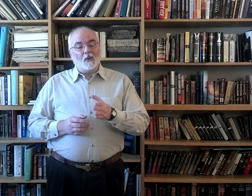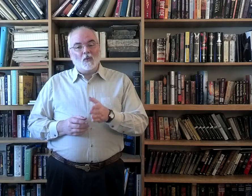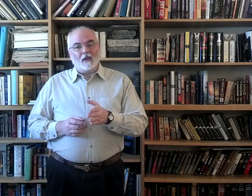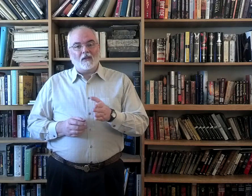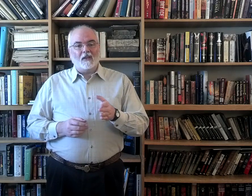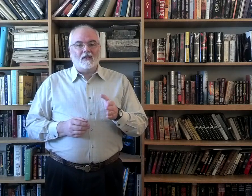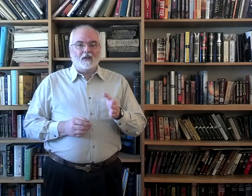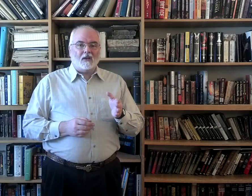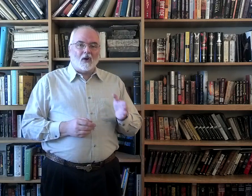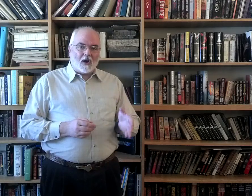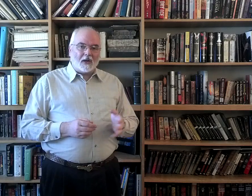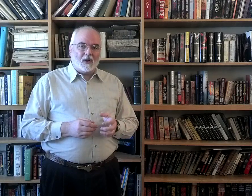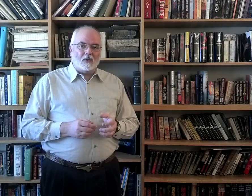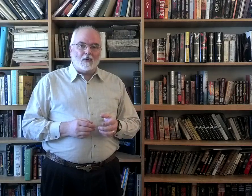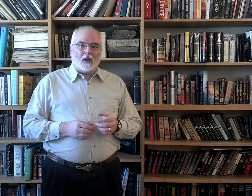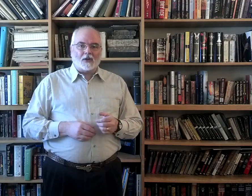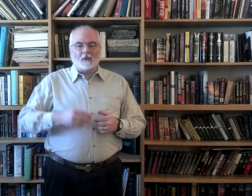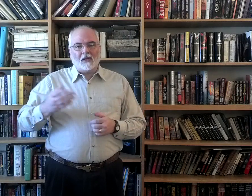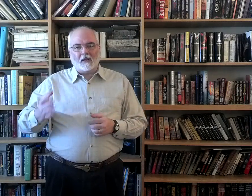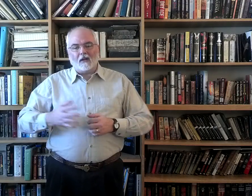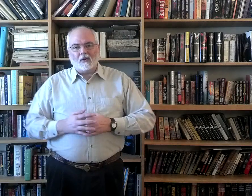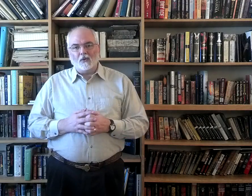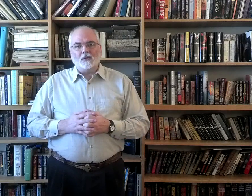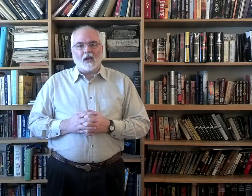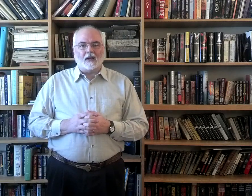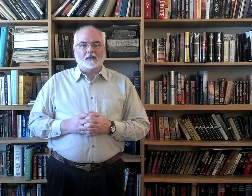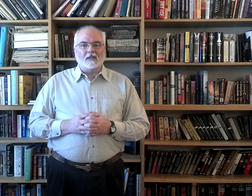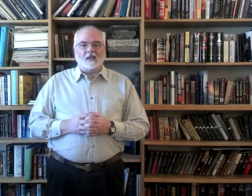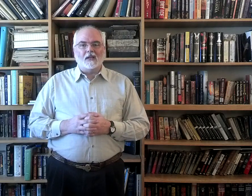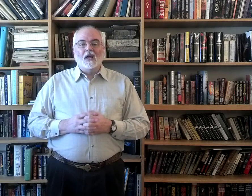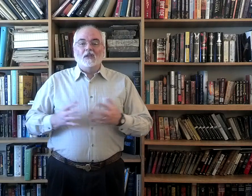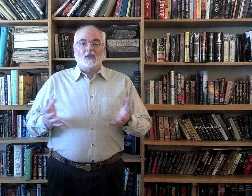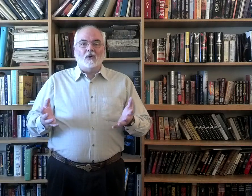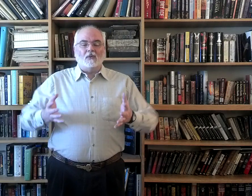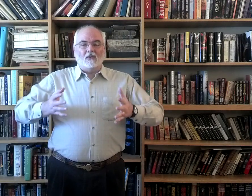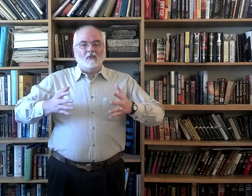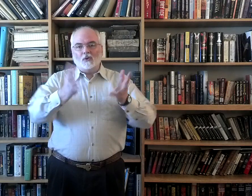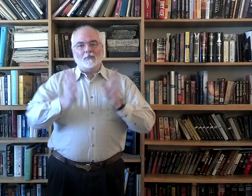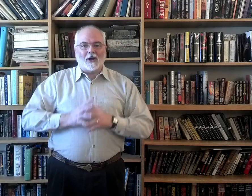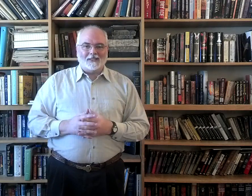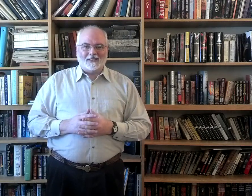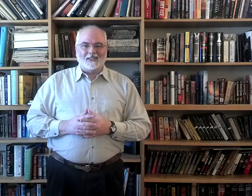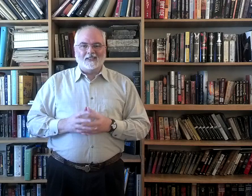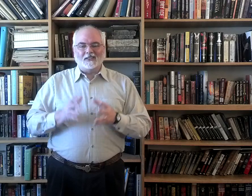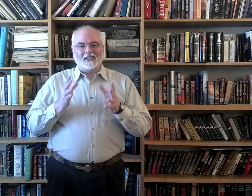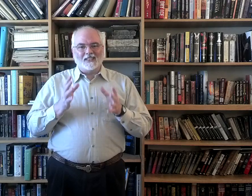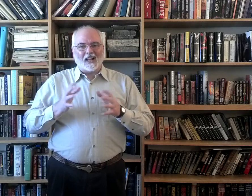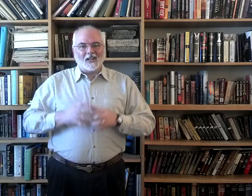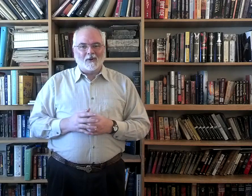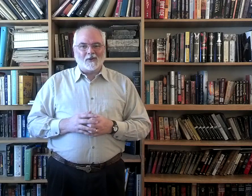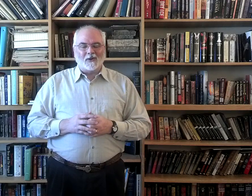with the audio that will actually be used at LTC. So, no surprises. This is exactly what you're